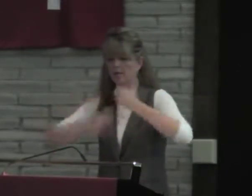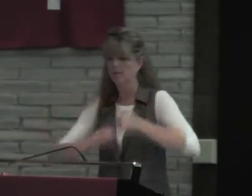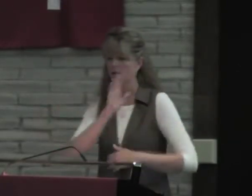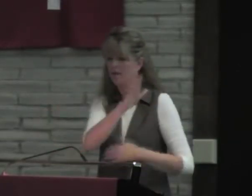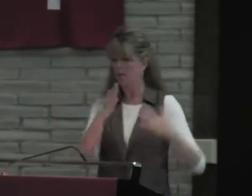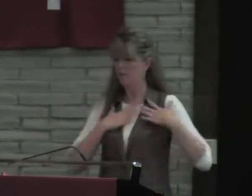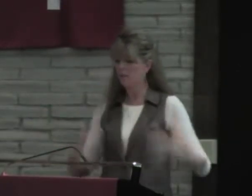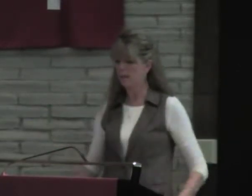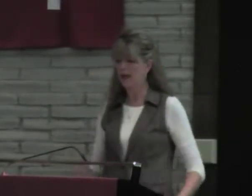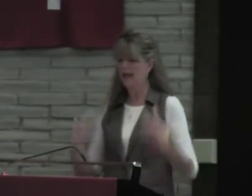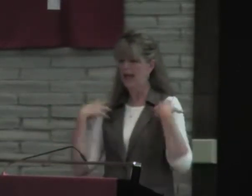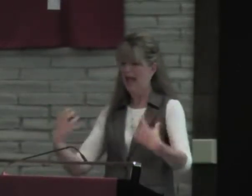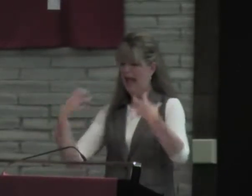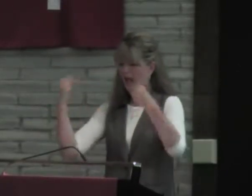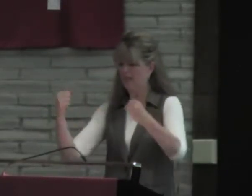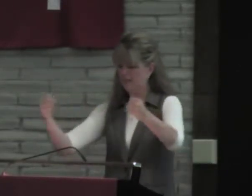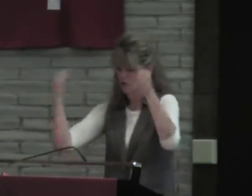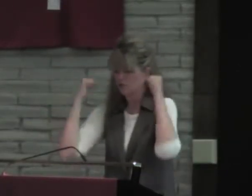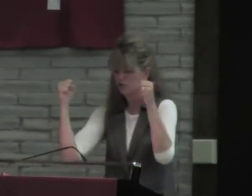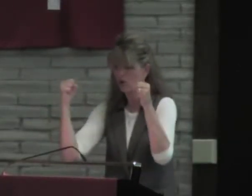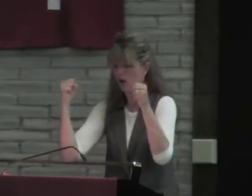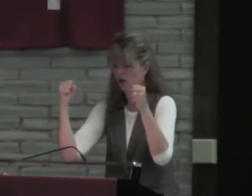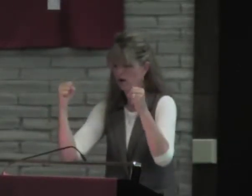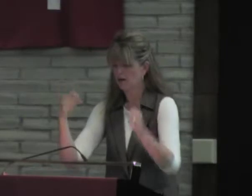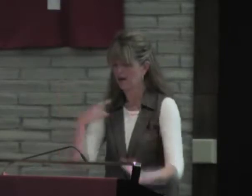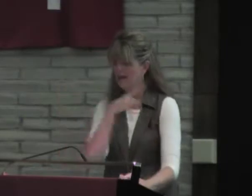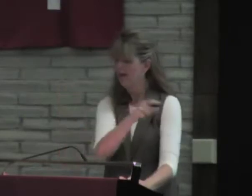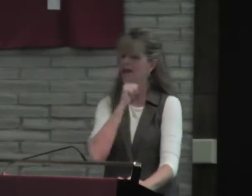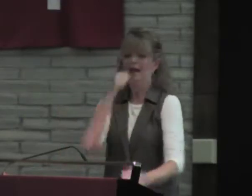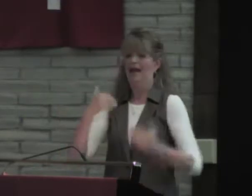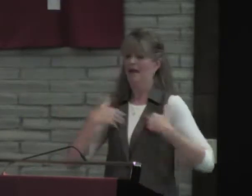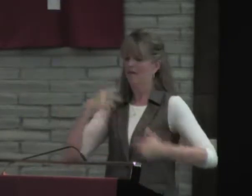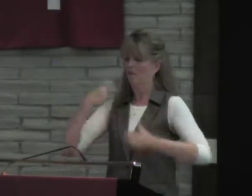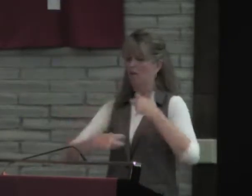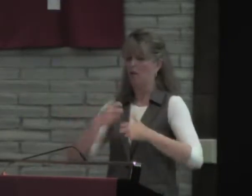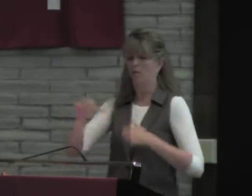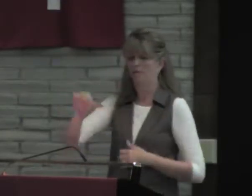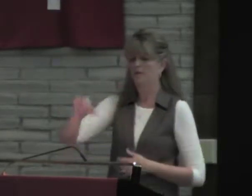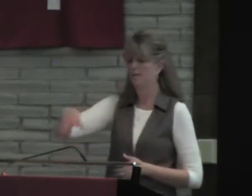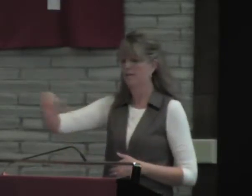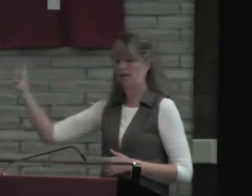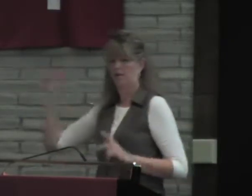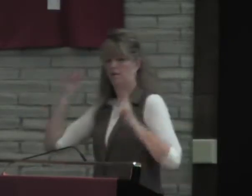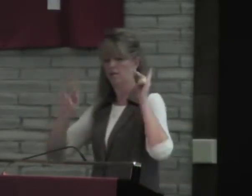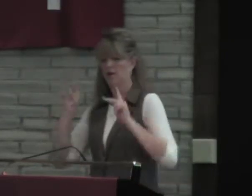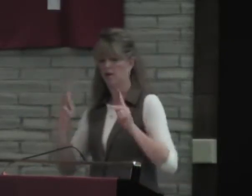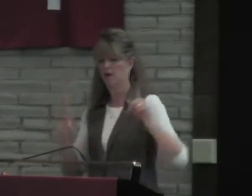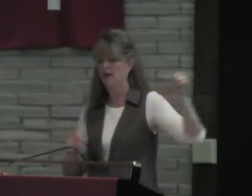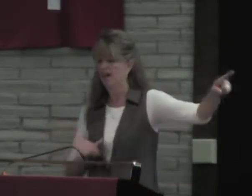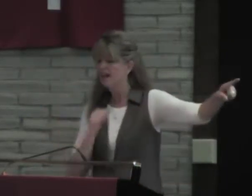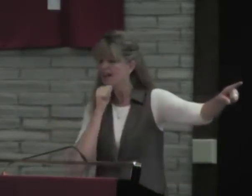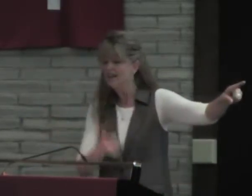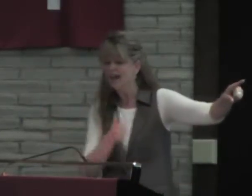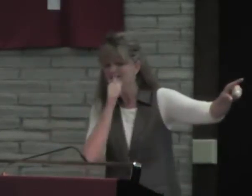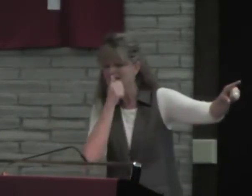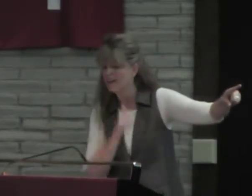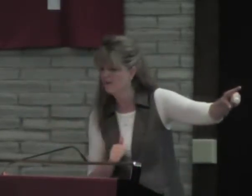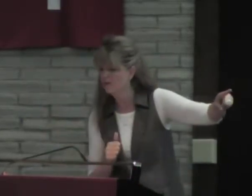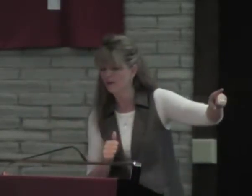They have no struggles. Their bodies are healthy and strong. They are free from common human